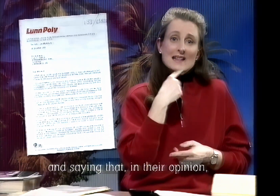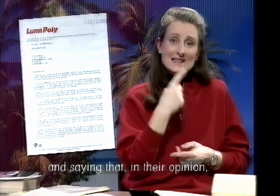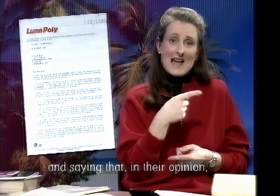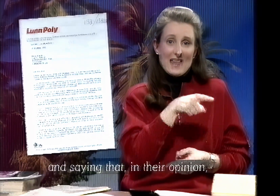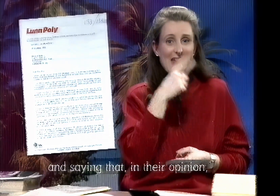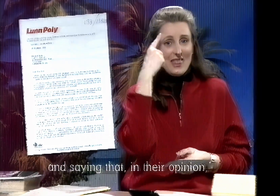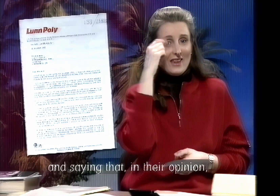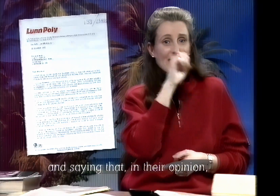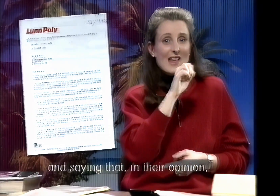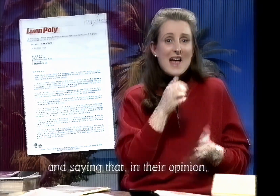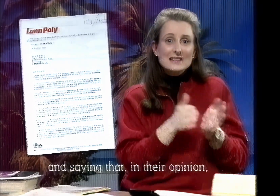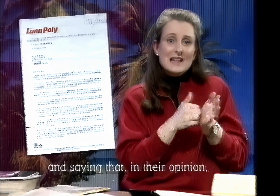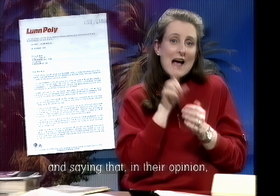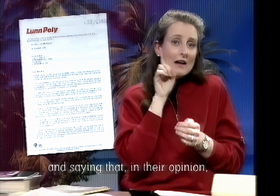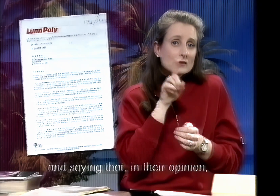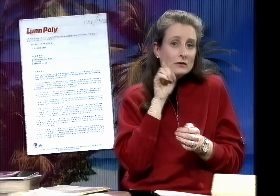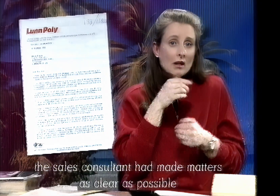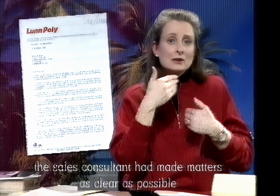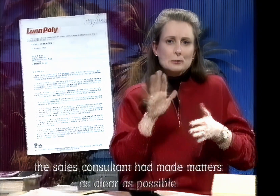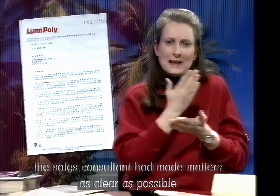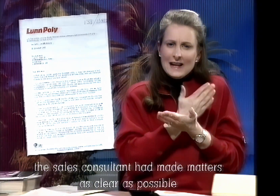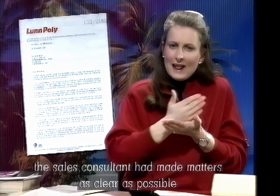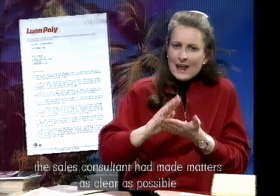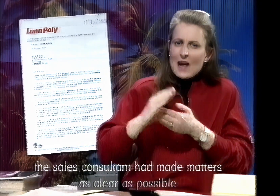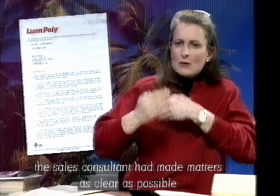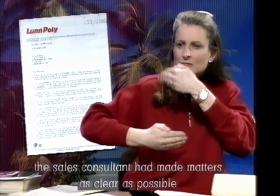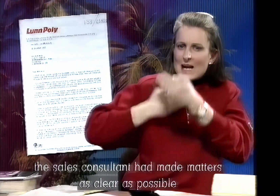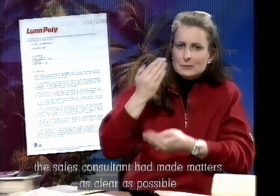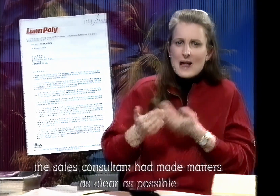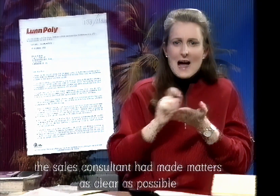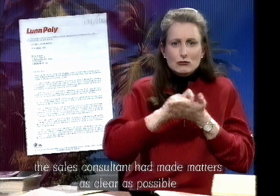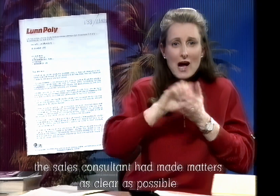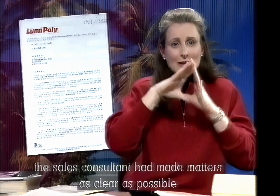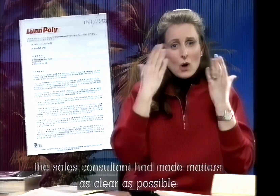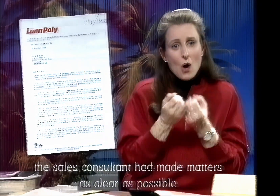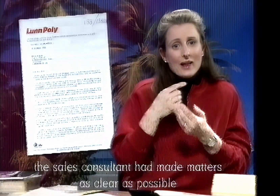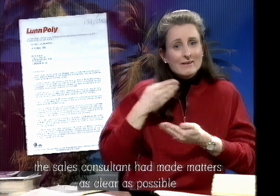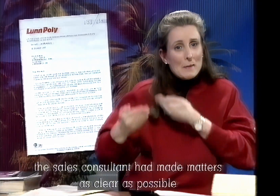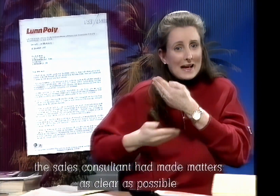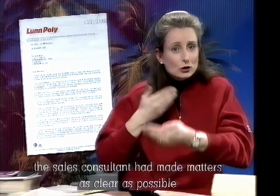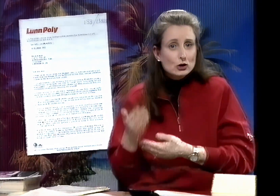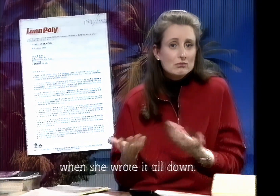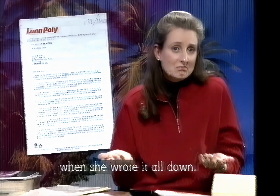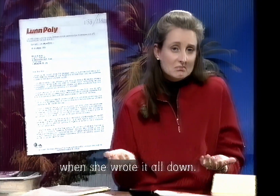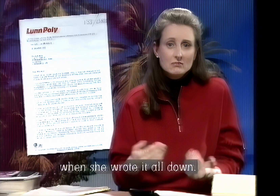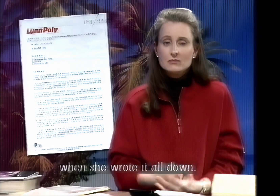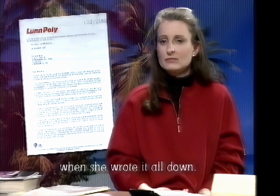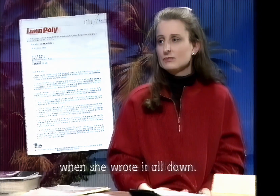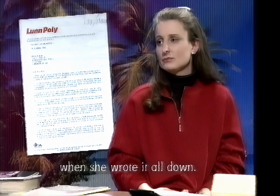saying that in their opinion the sales consultant had made matters as clear as possible when she wrote down